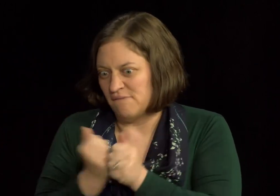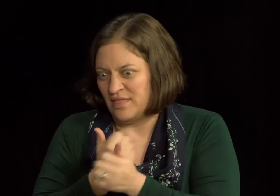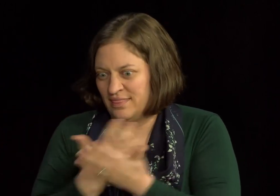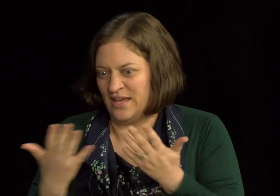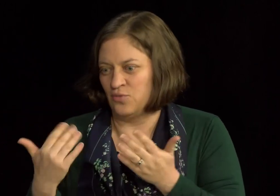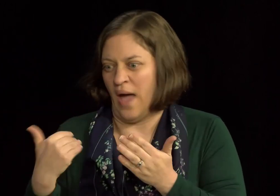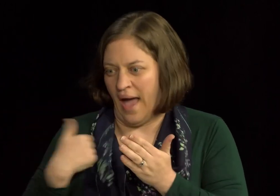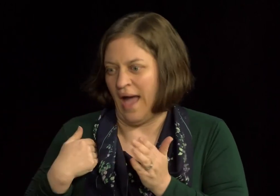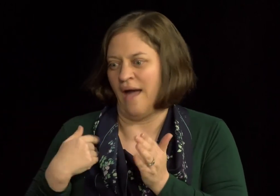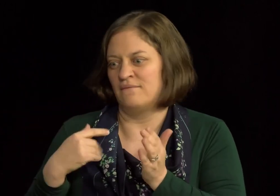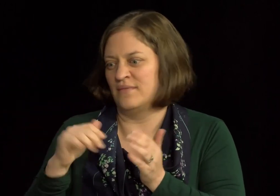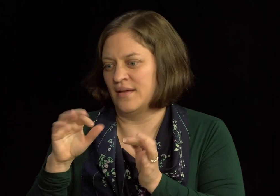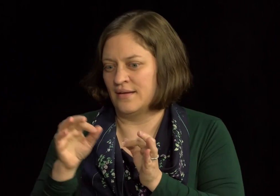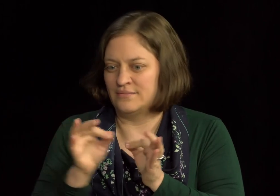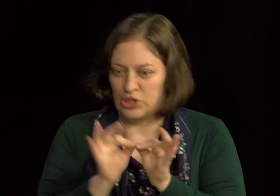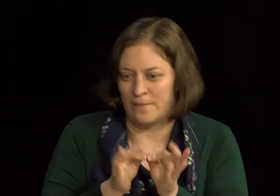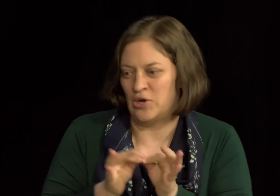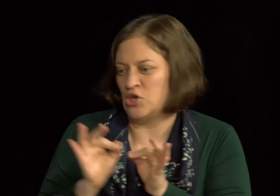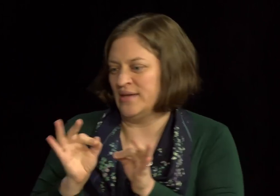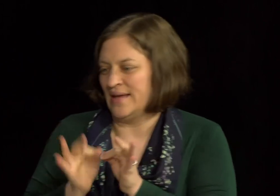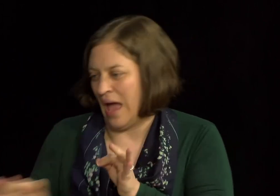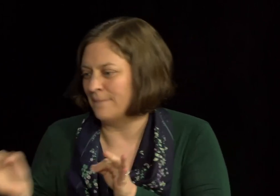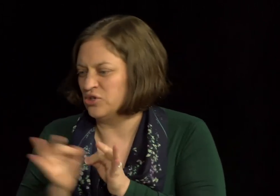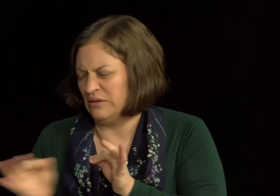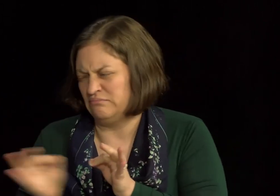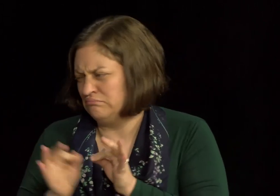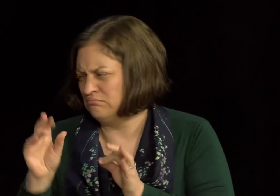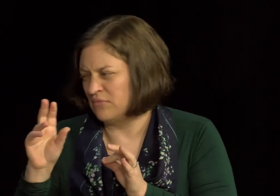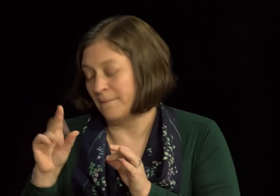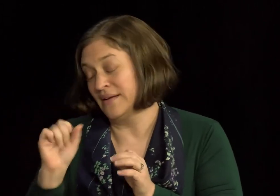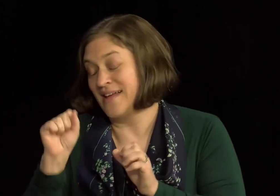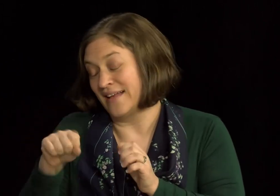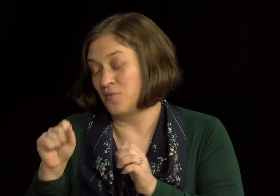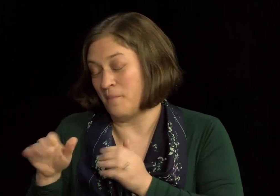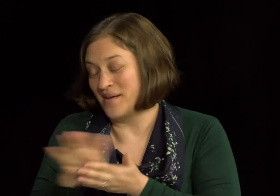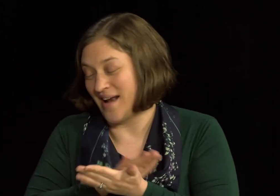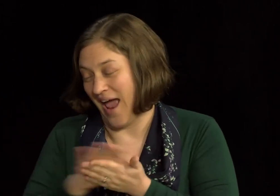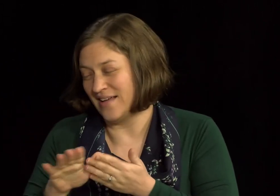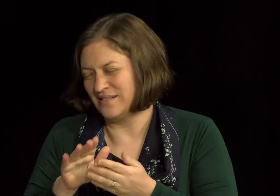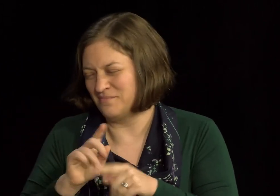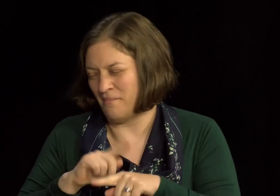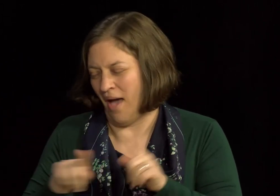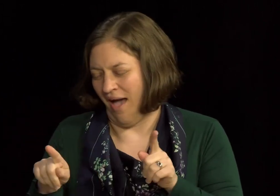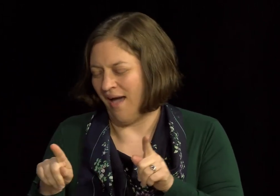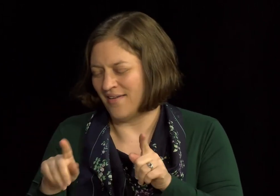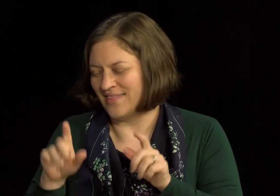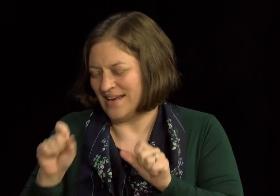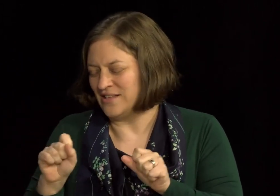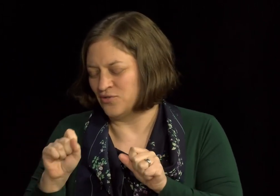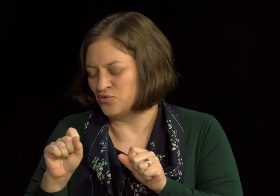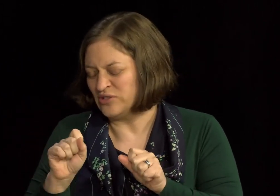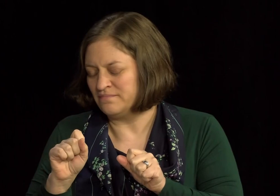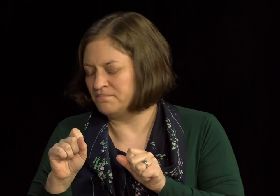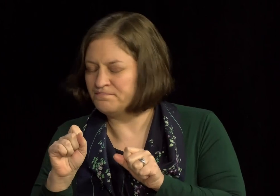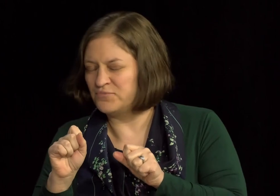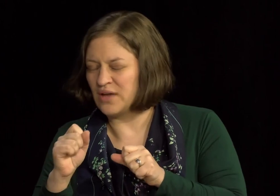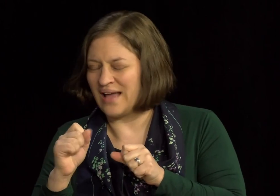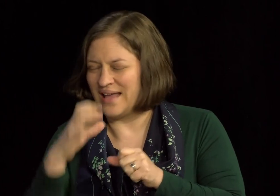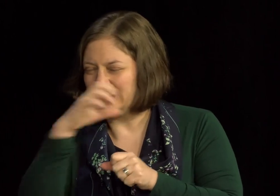people not to necessarily expect that they're going to get, you know, the absolute most top best services